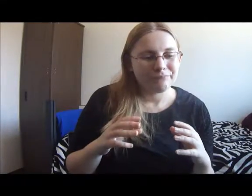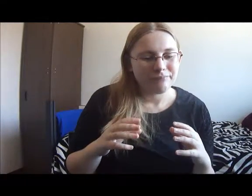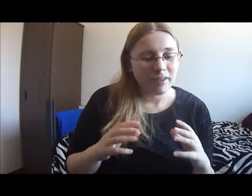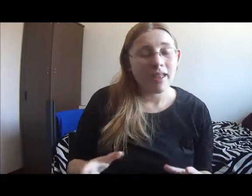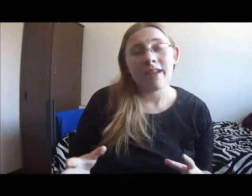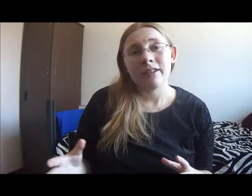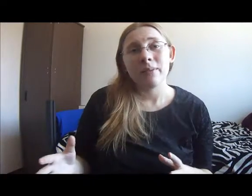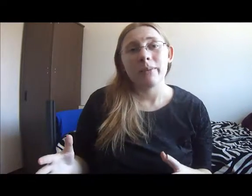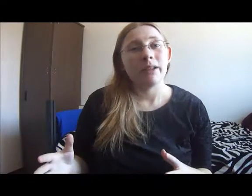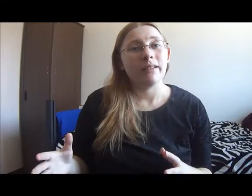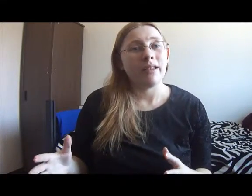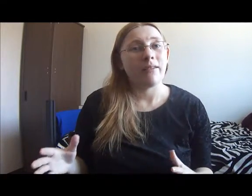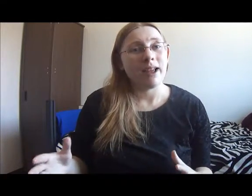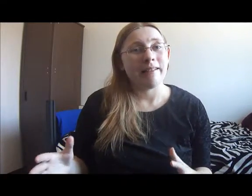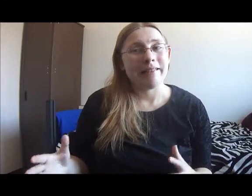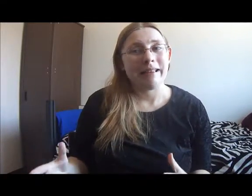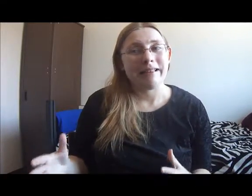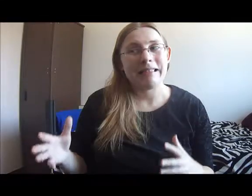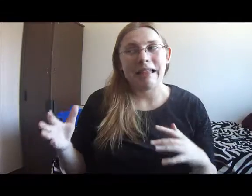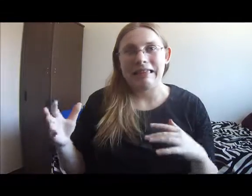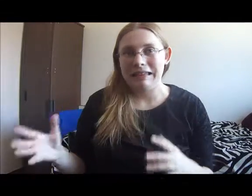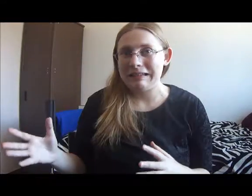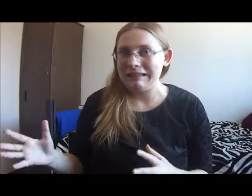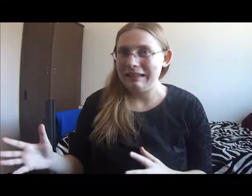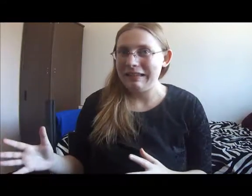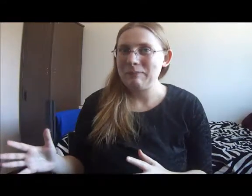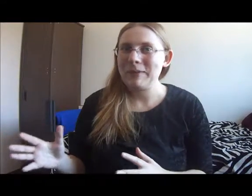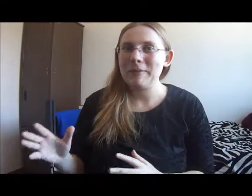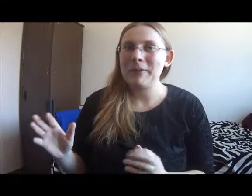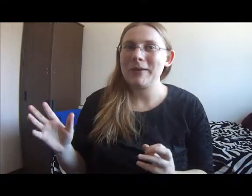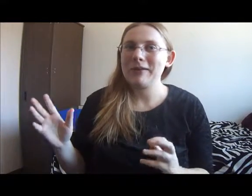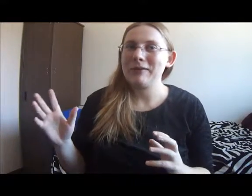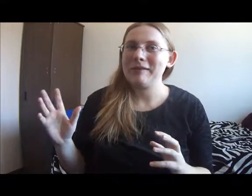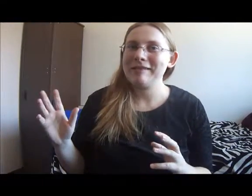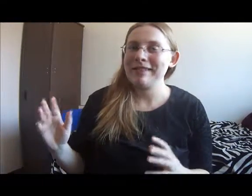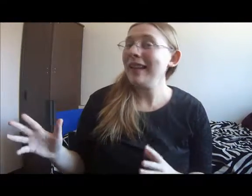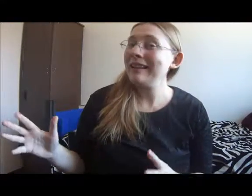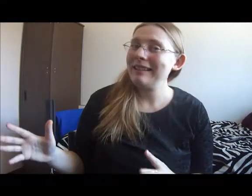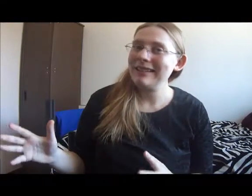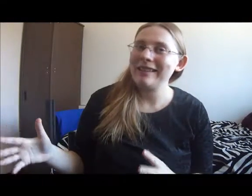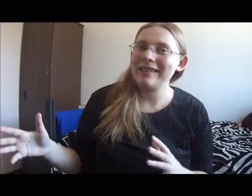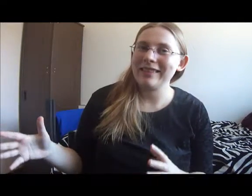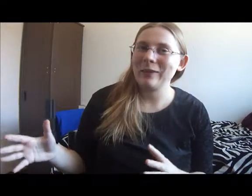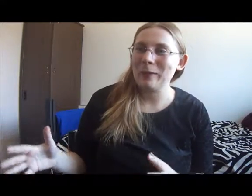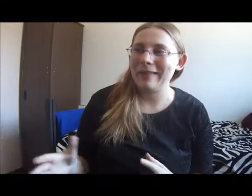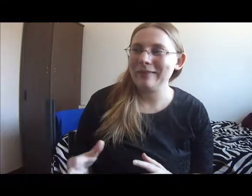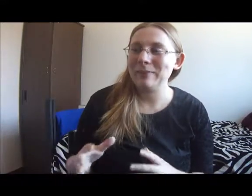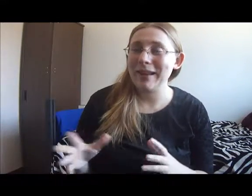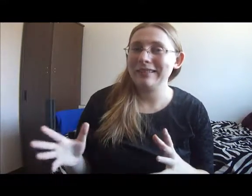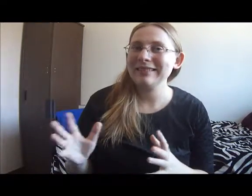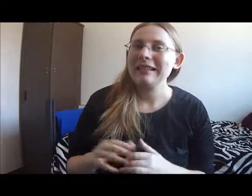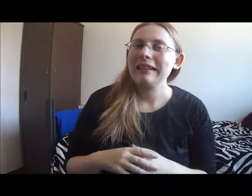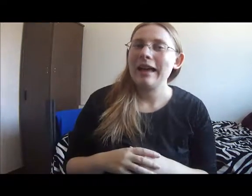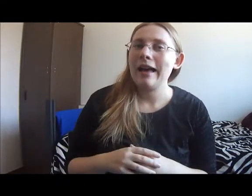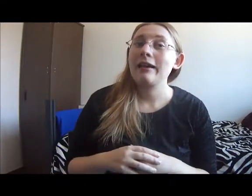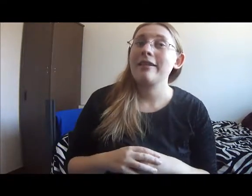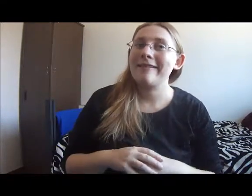Because I agree with what a lot of Harry says. I think again maybe we could have said this a little better. Because